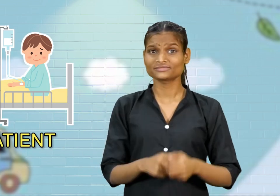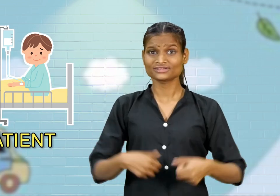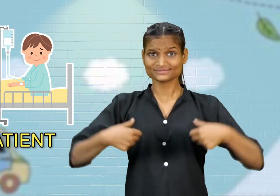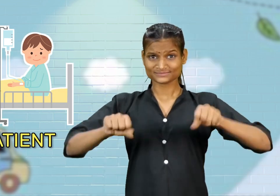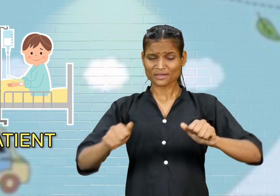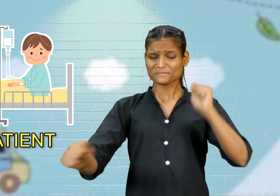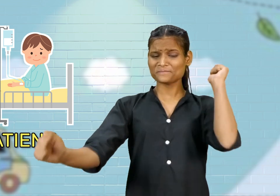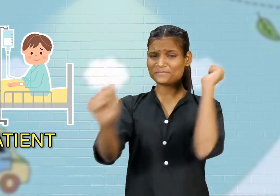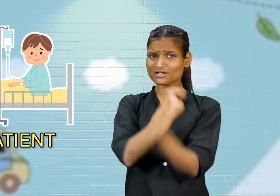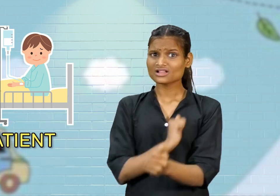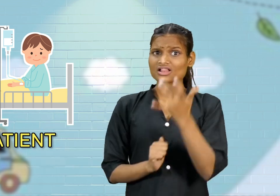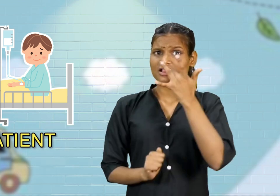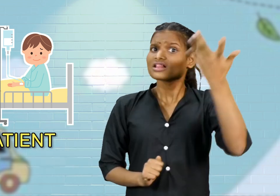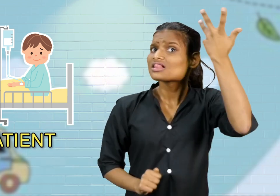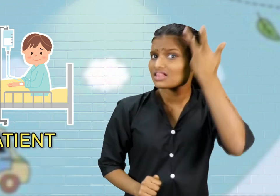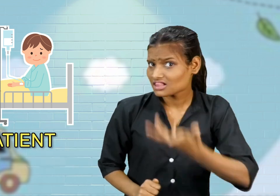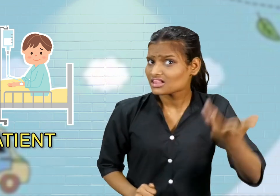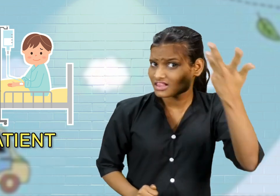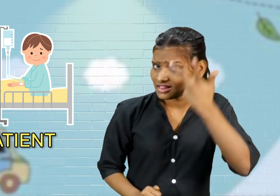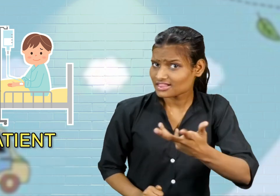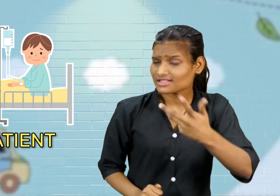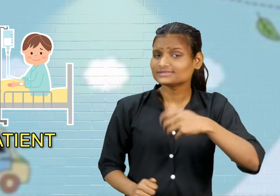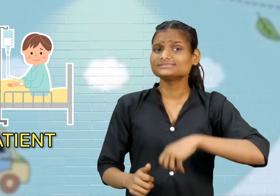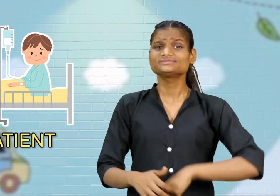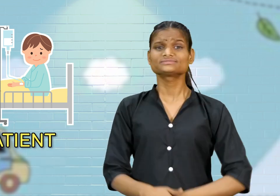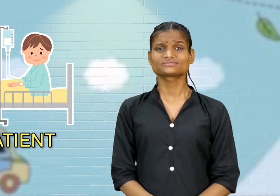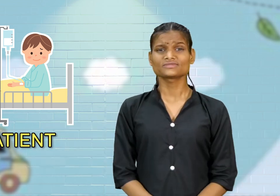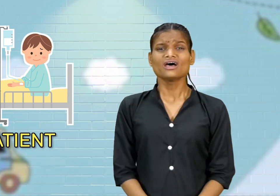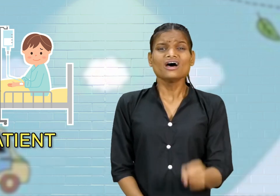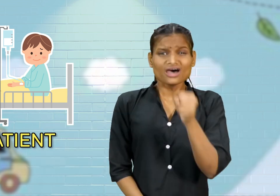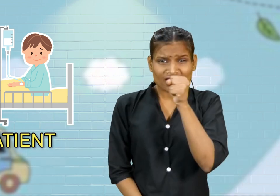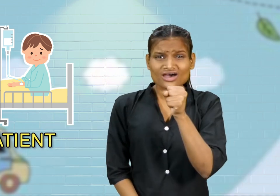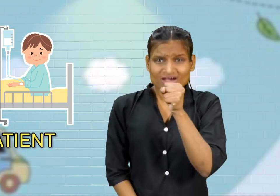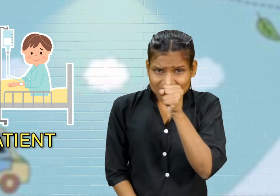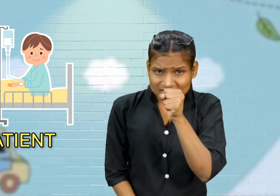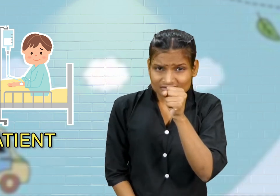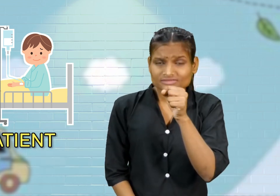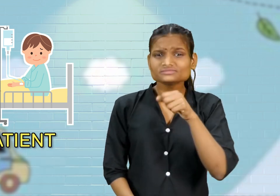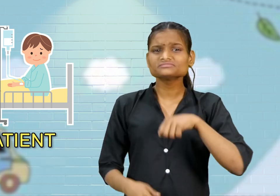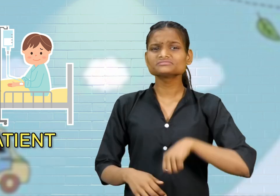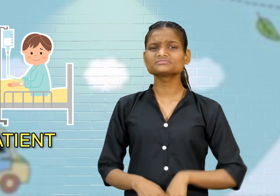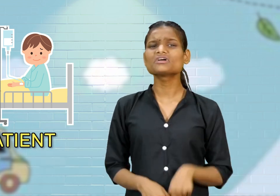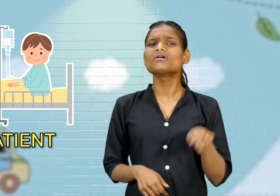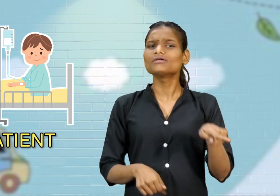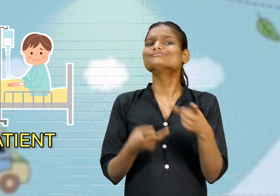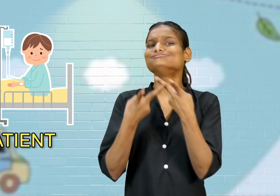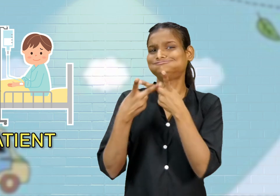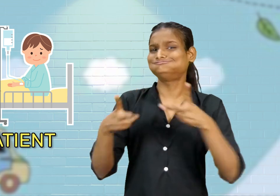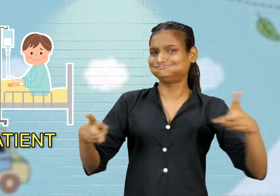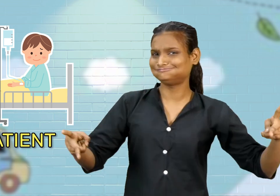someone who is injured in an accident and bleeding or sick. And many more.